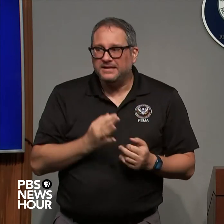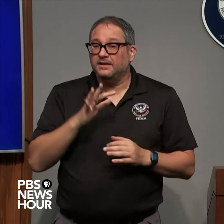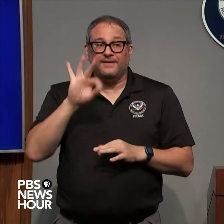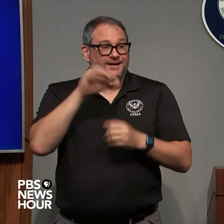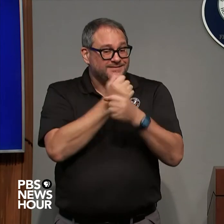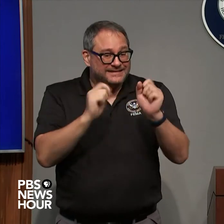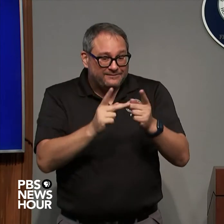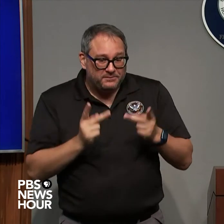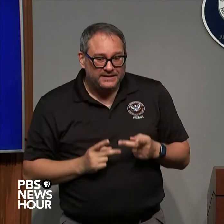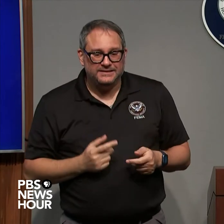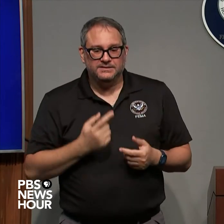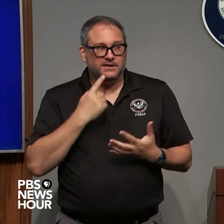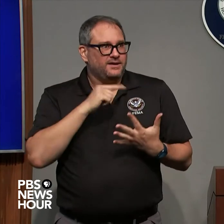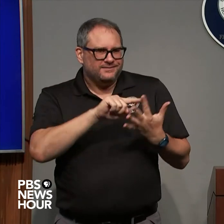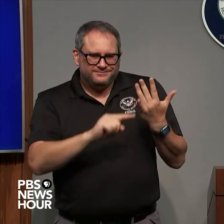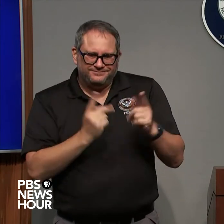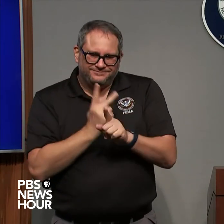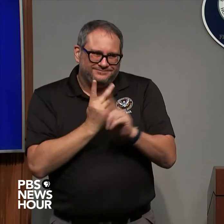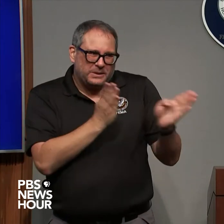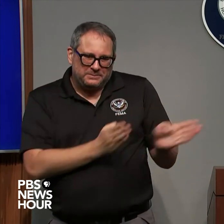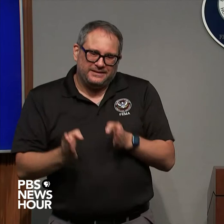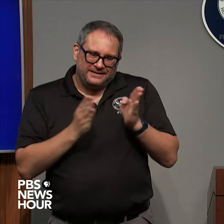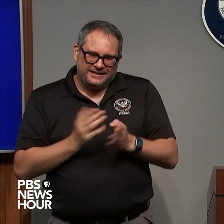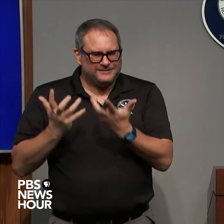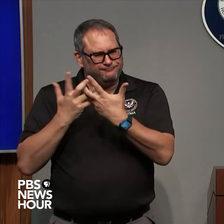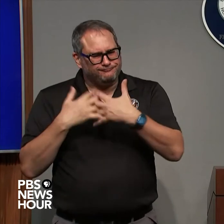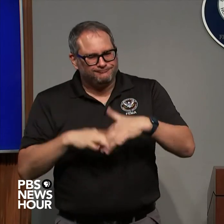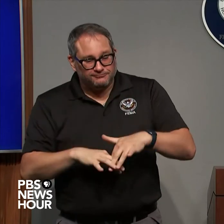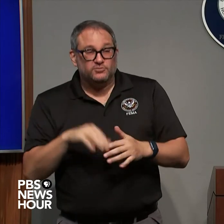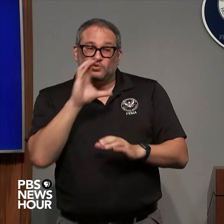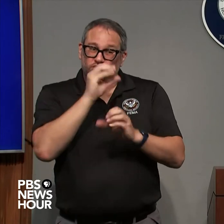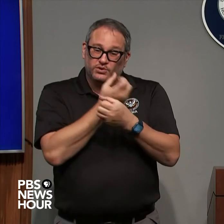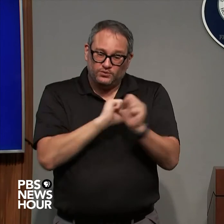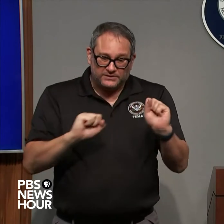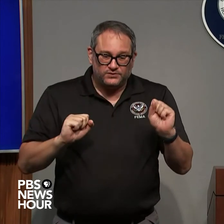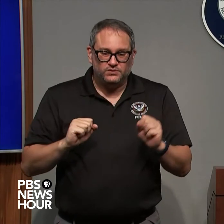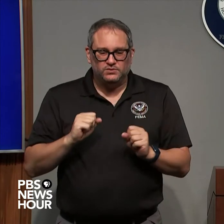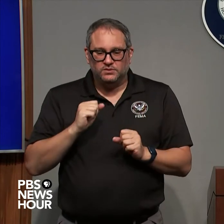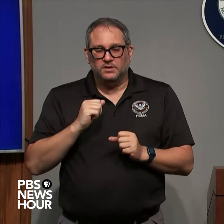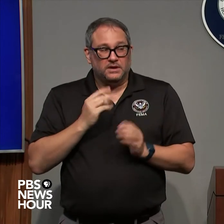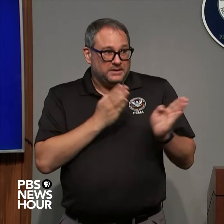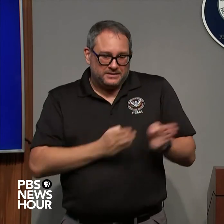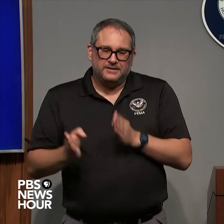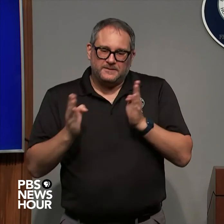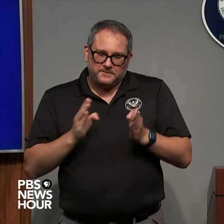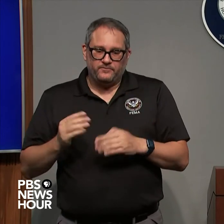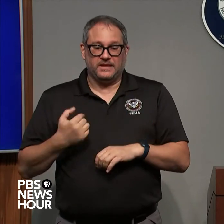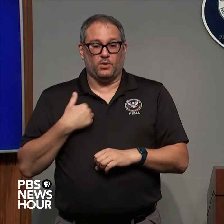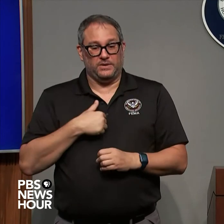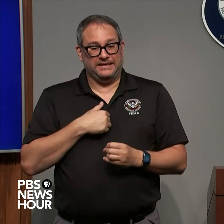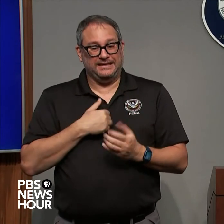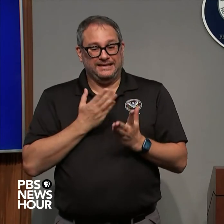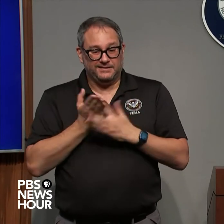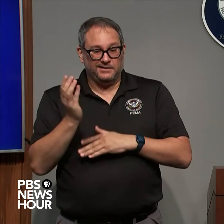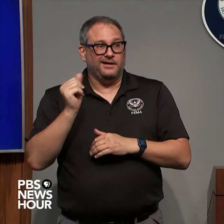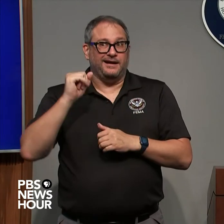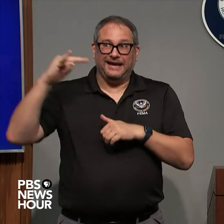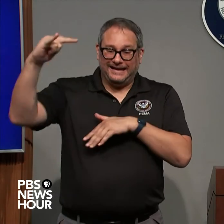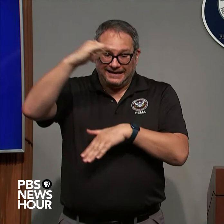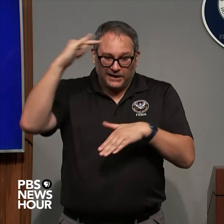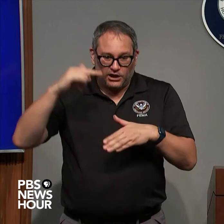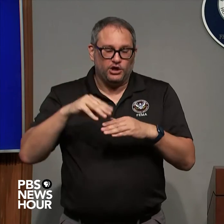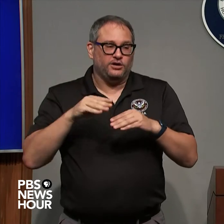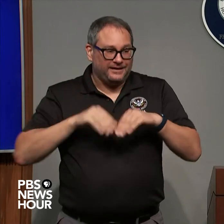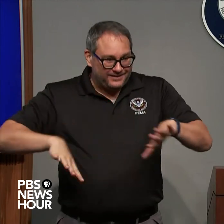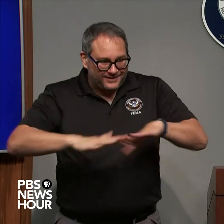and that's why we've put together this really strong search and rescue capability to make sure that we can go in by air land and sea because we know that there's going to be